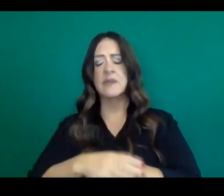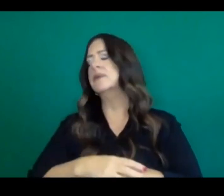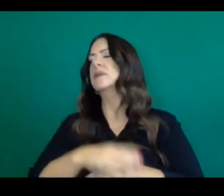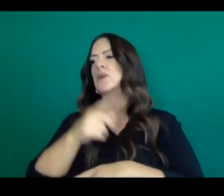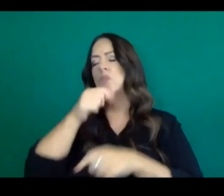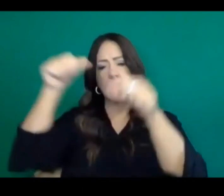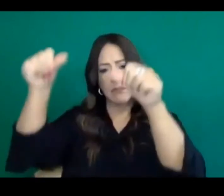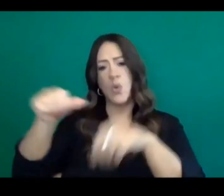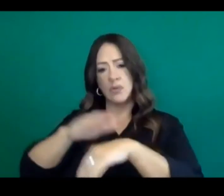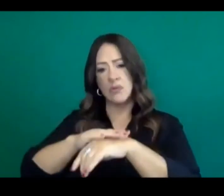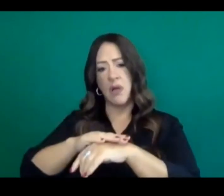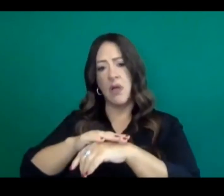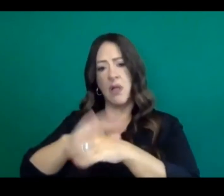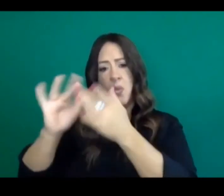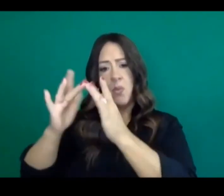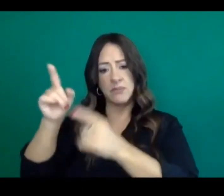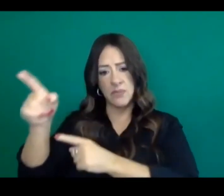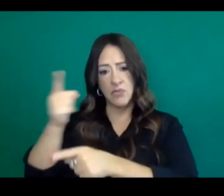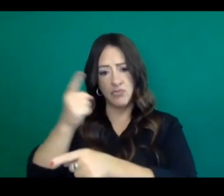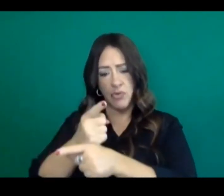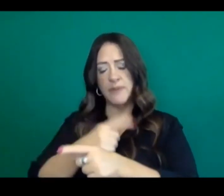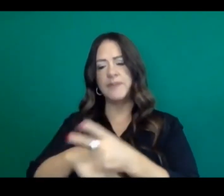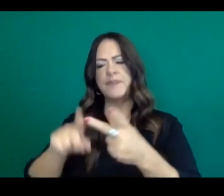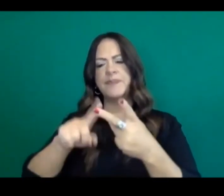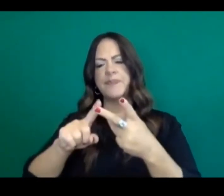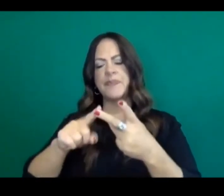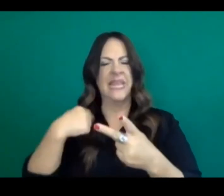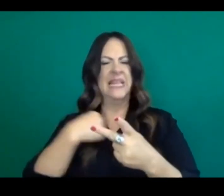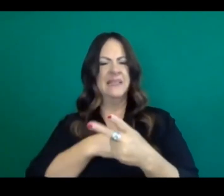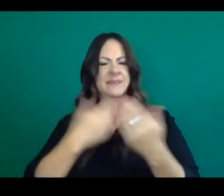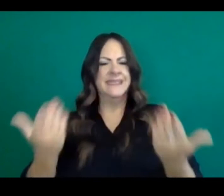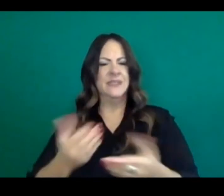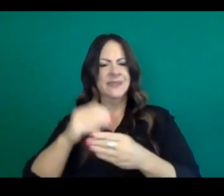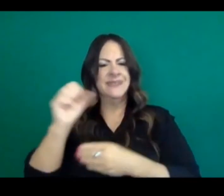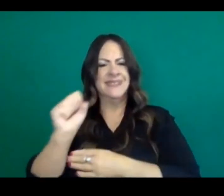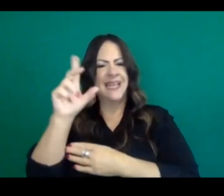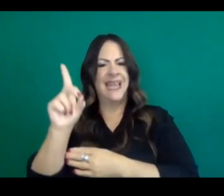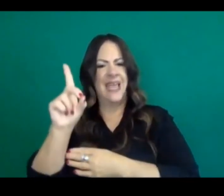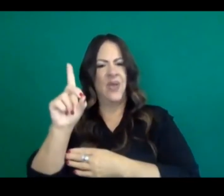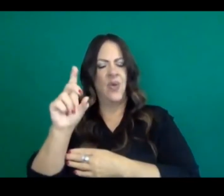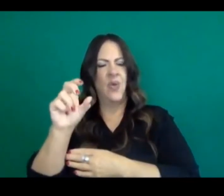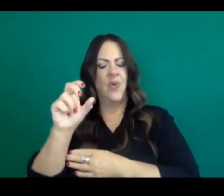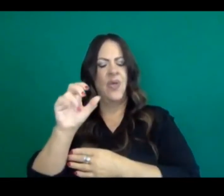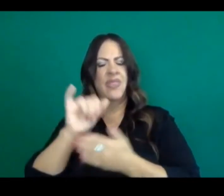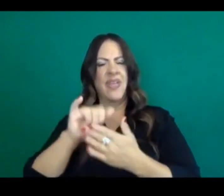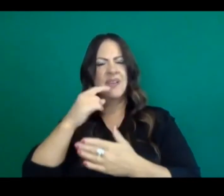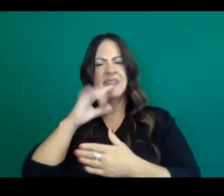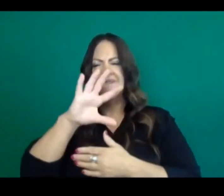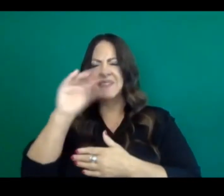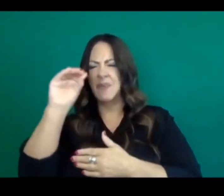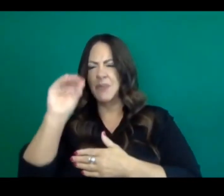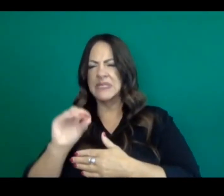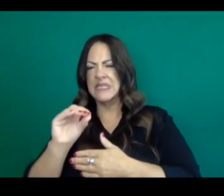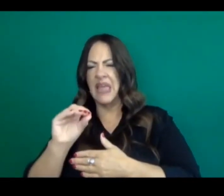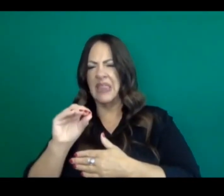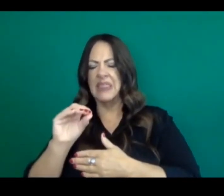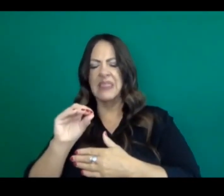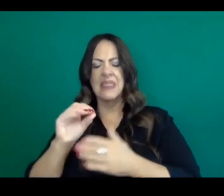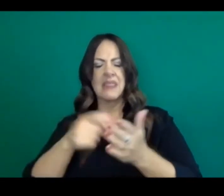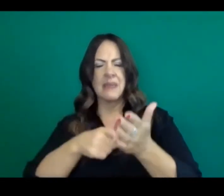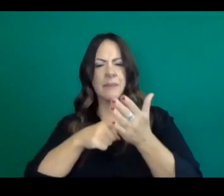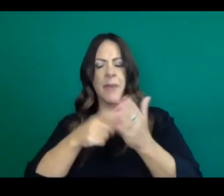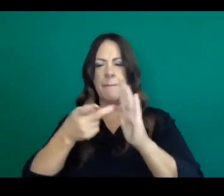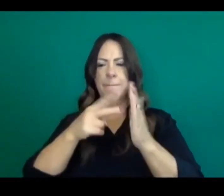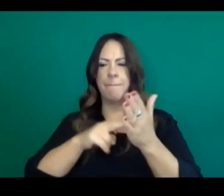there has been some confusion down here in San Diego about the 50% capacity requirements for retail and